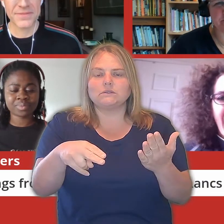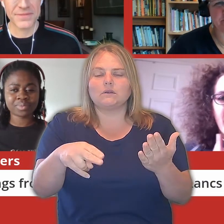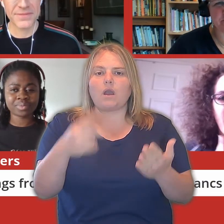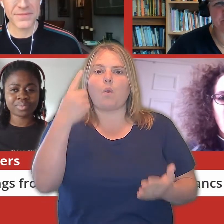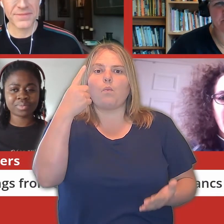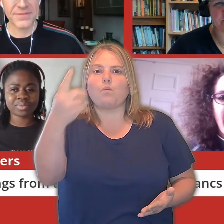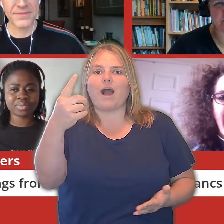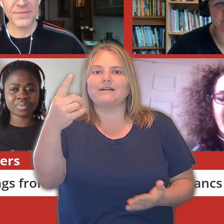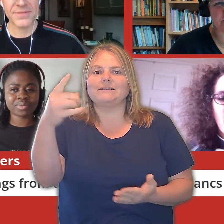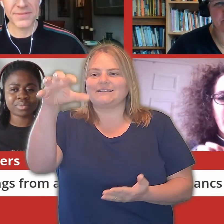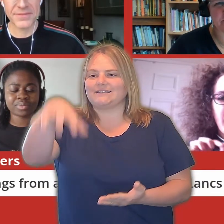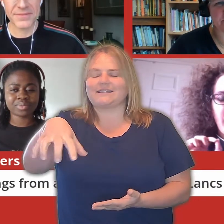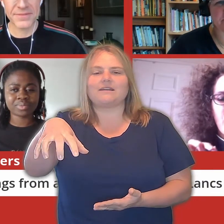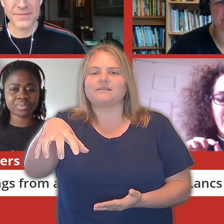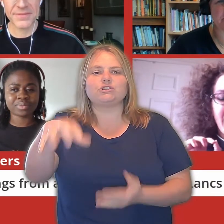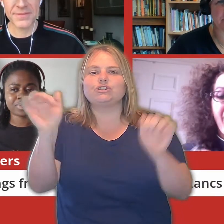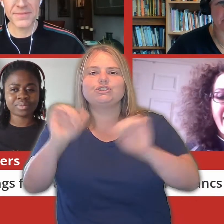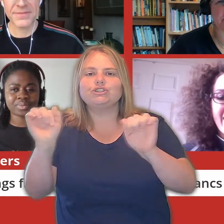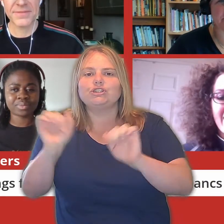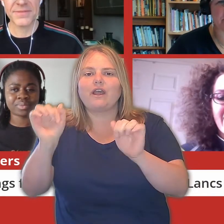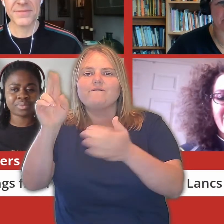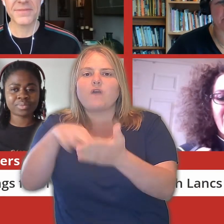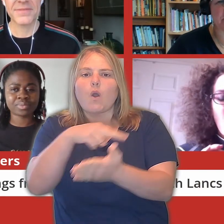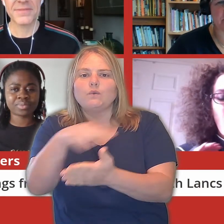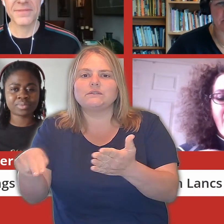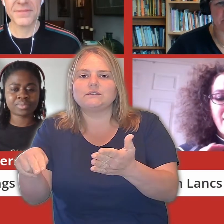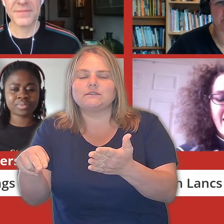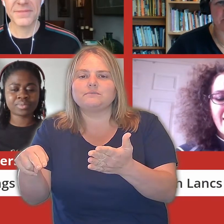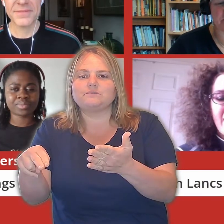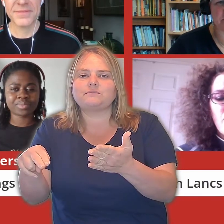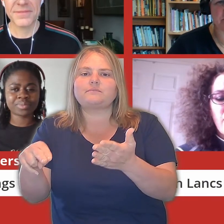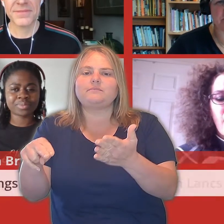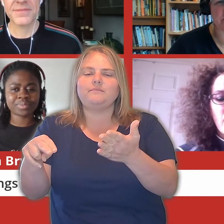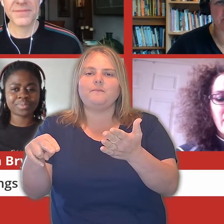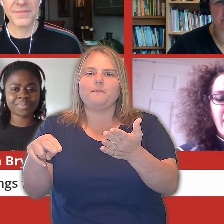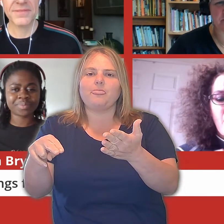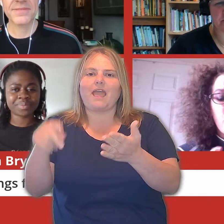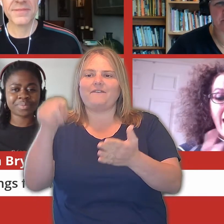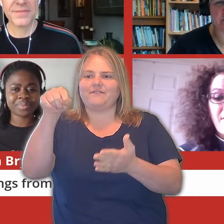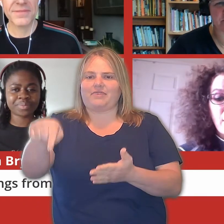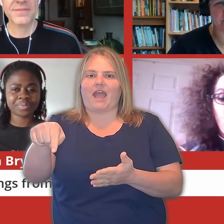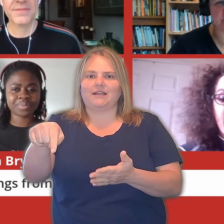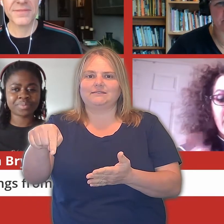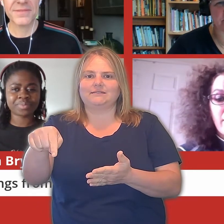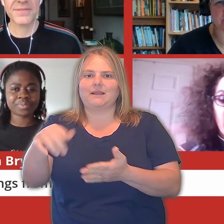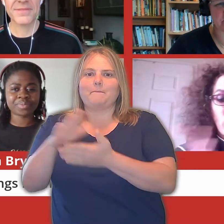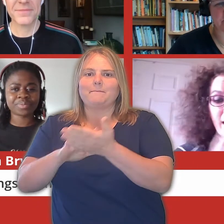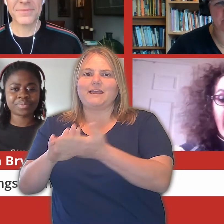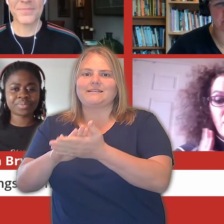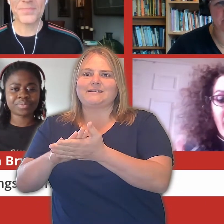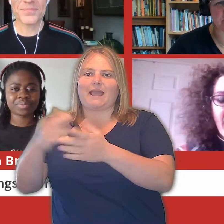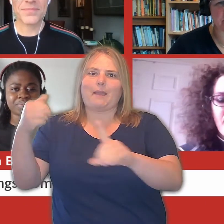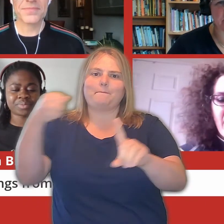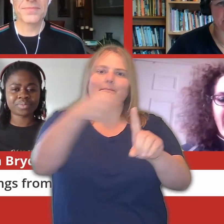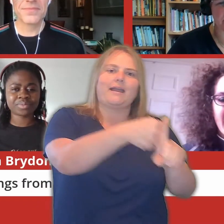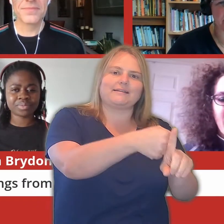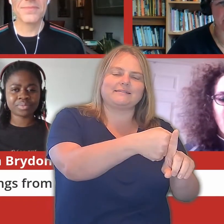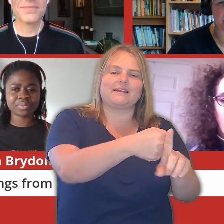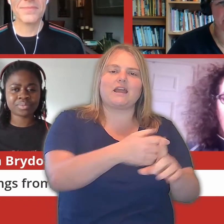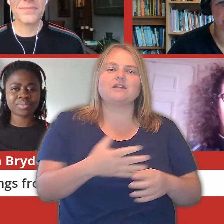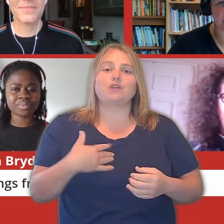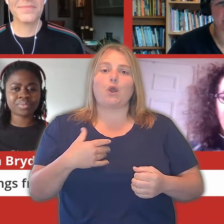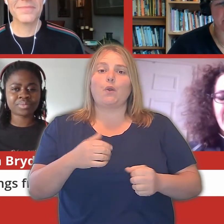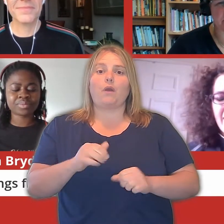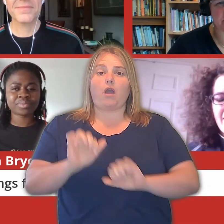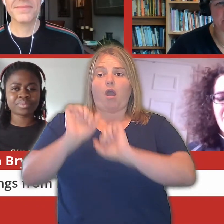state that hadn't voted yet. And it was tied. And whatever Tennessee would vote would either swing it either way. And